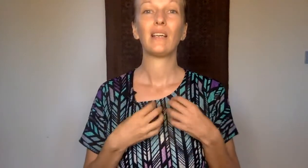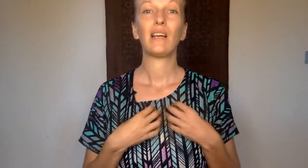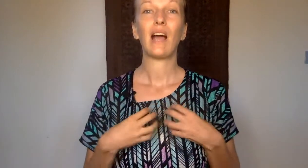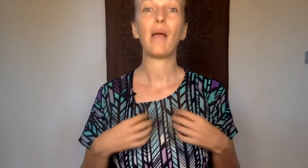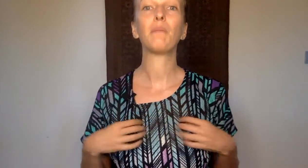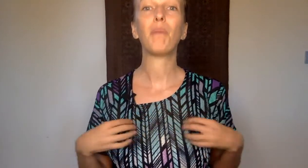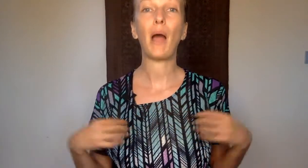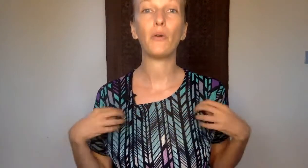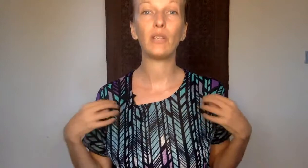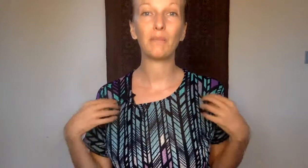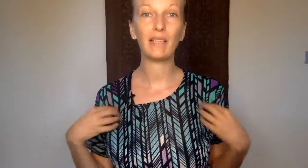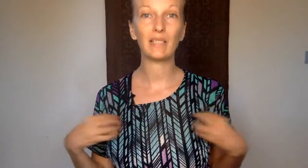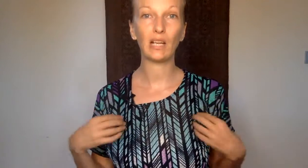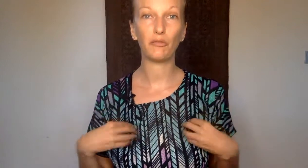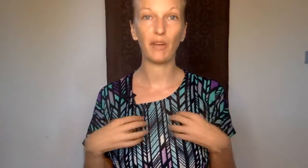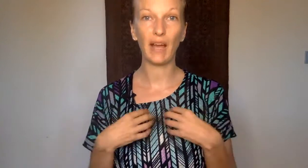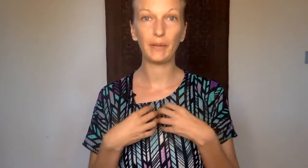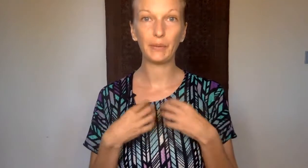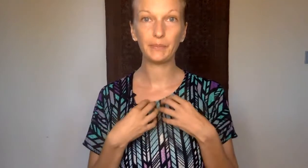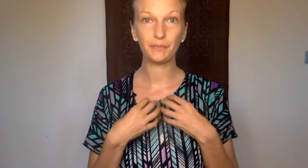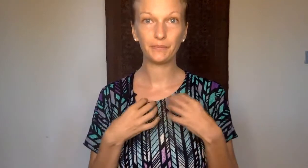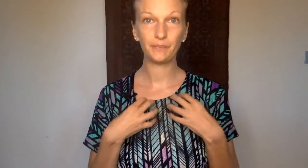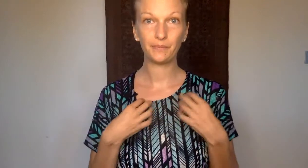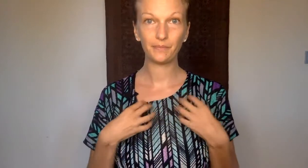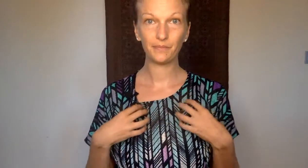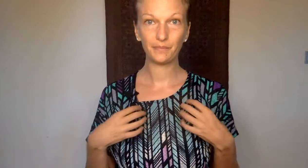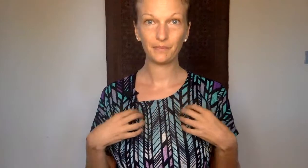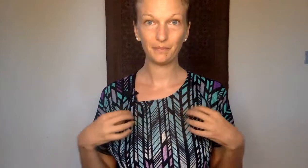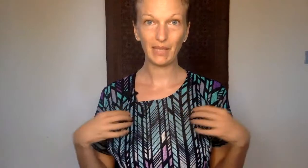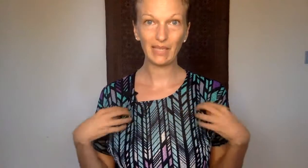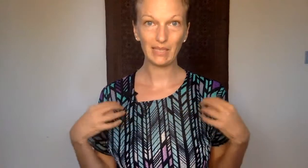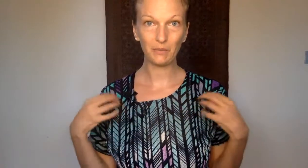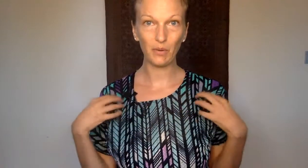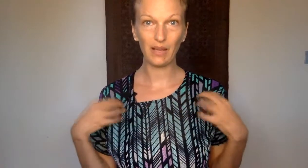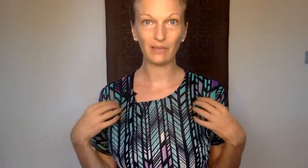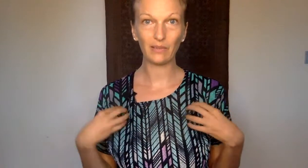I'm empowering myself now. Big deep breath.